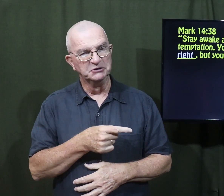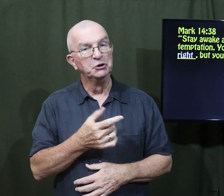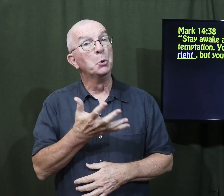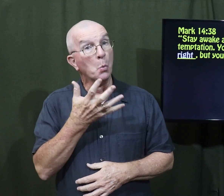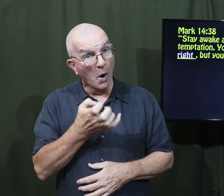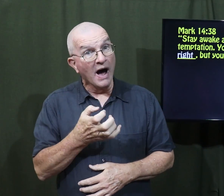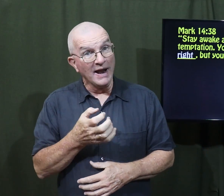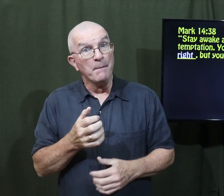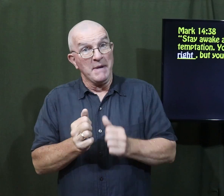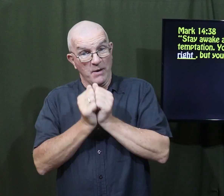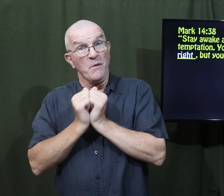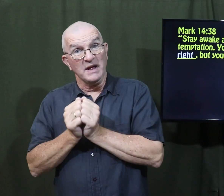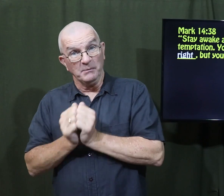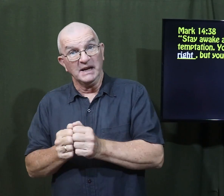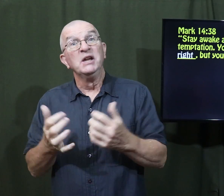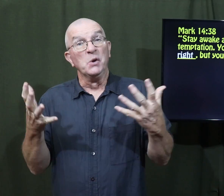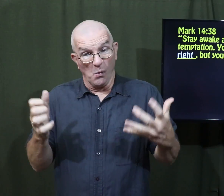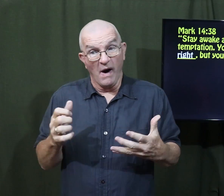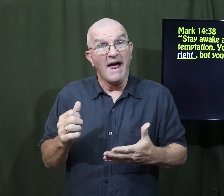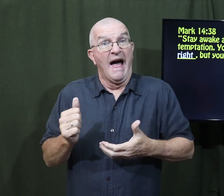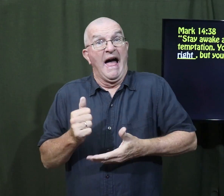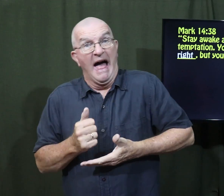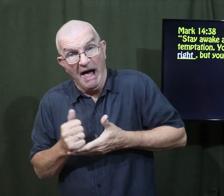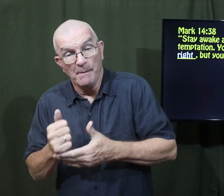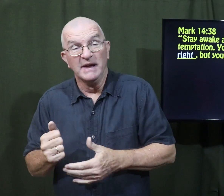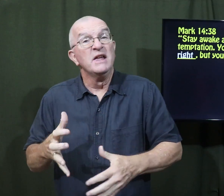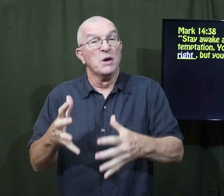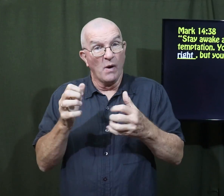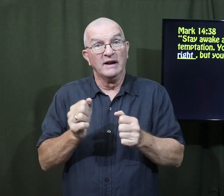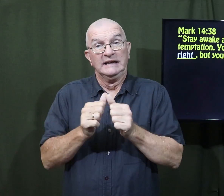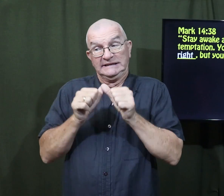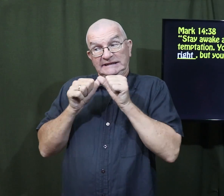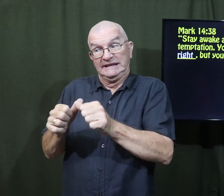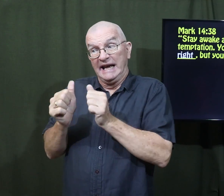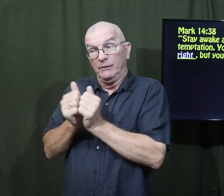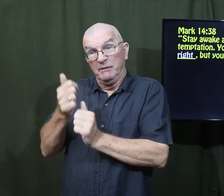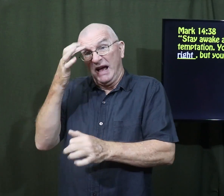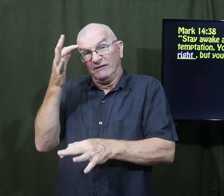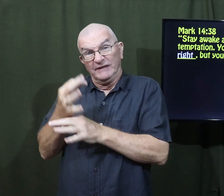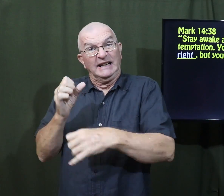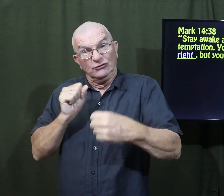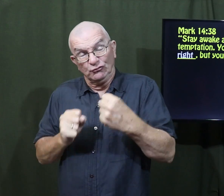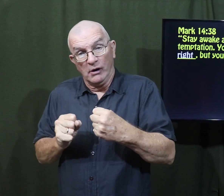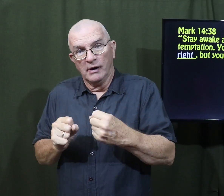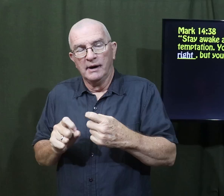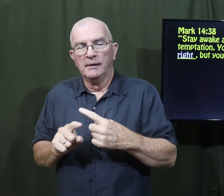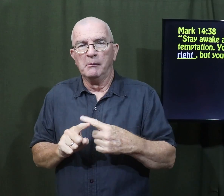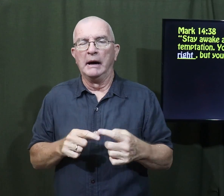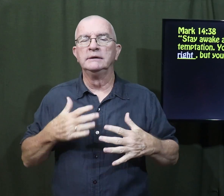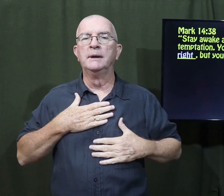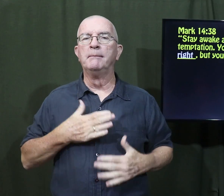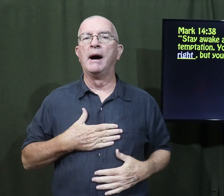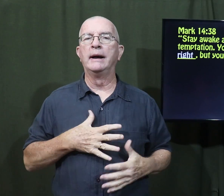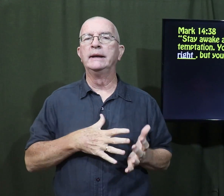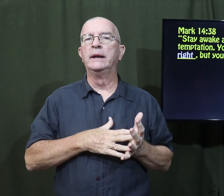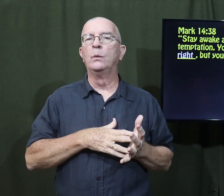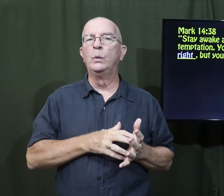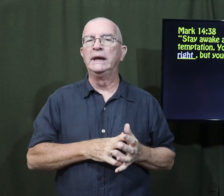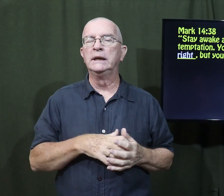feet is telling them, you want to be with me, you want to help me, you want to stay with me. Have strong faith,